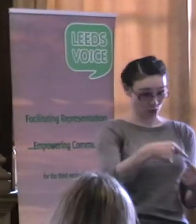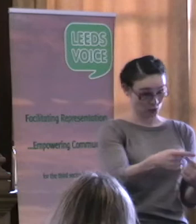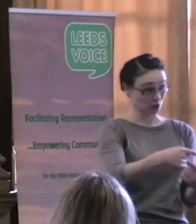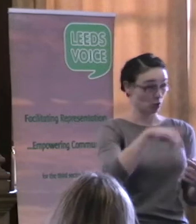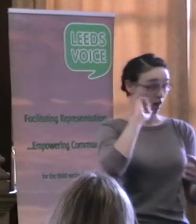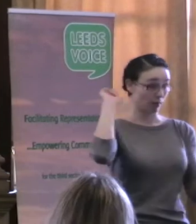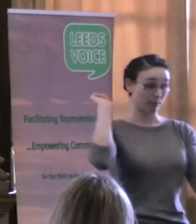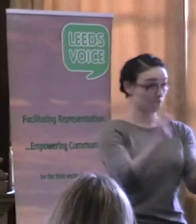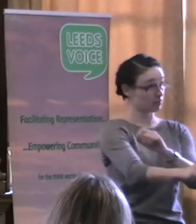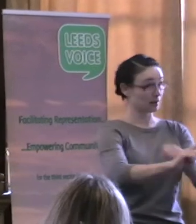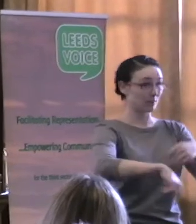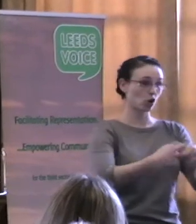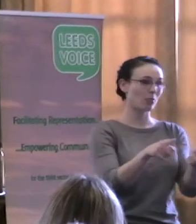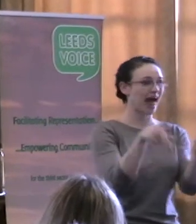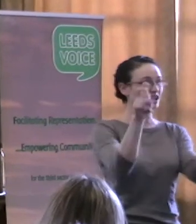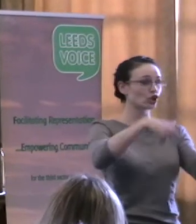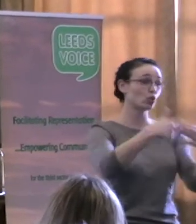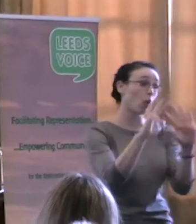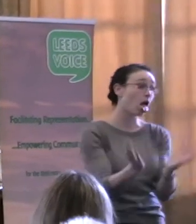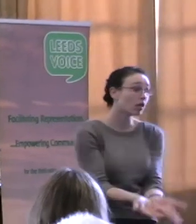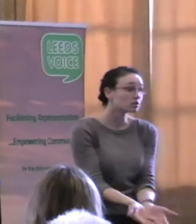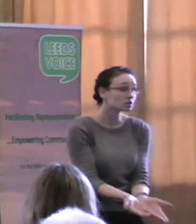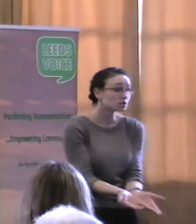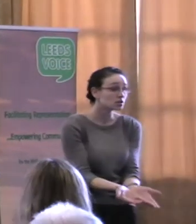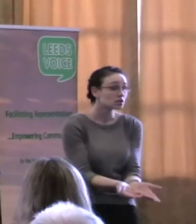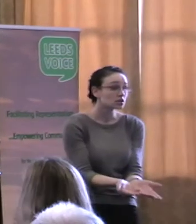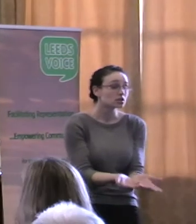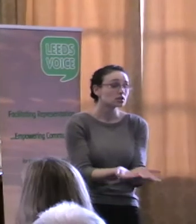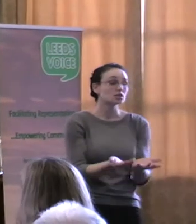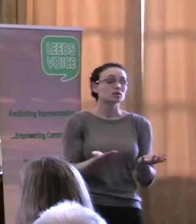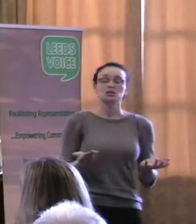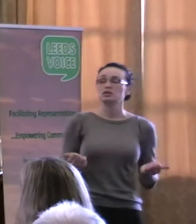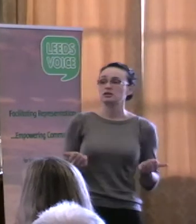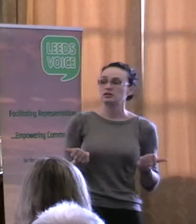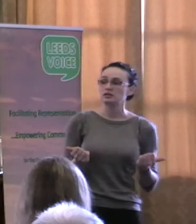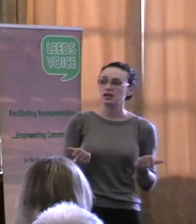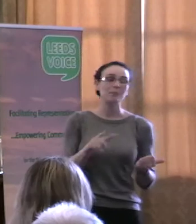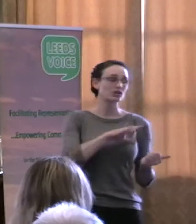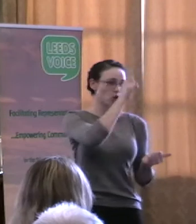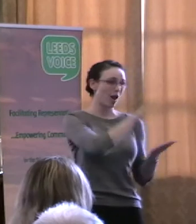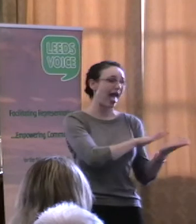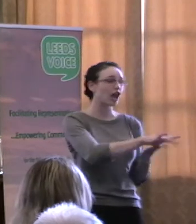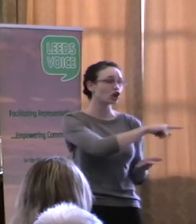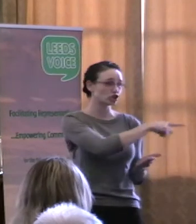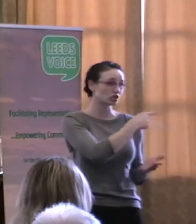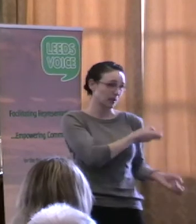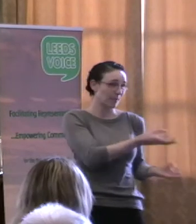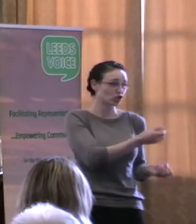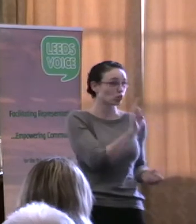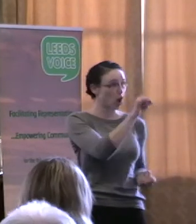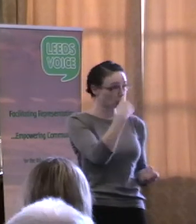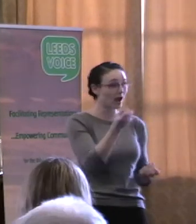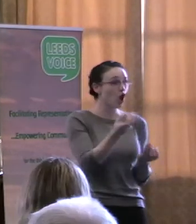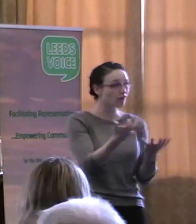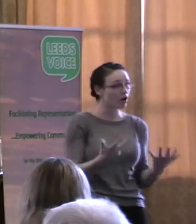we've heard from Helen what the centre offers at the moment. But I think, you know, it is going to be more and more important with new